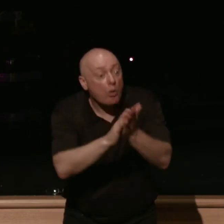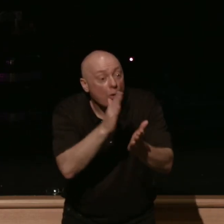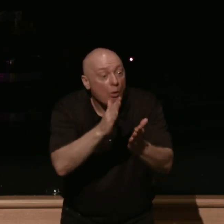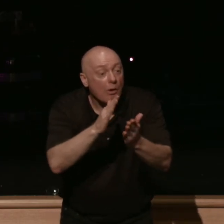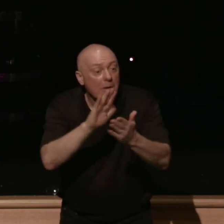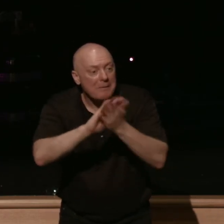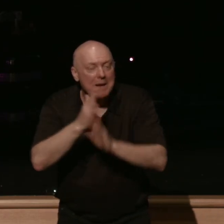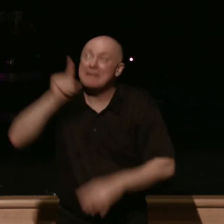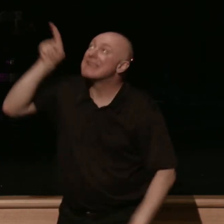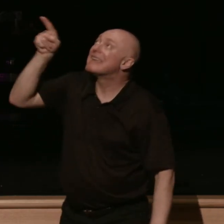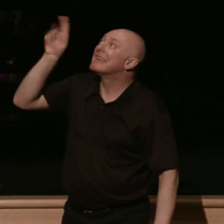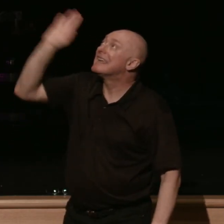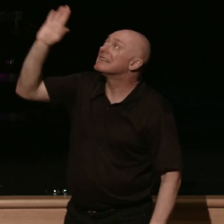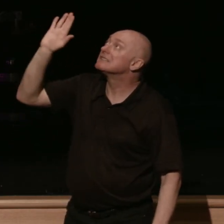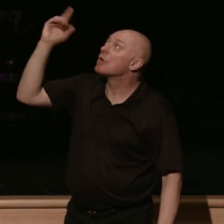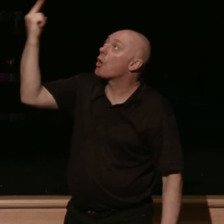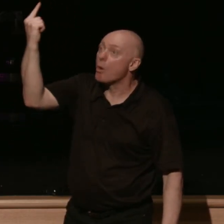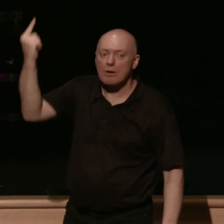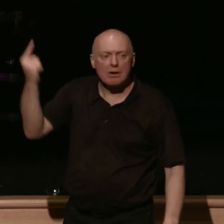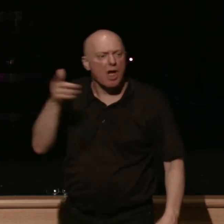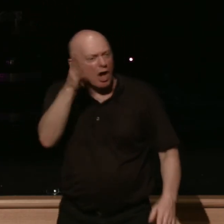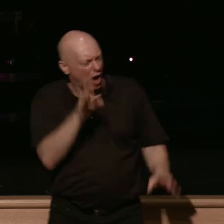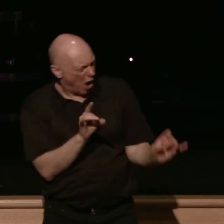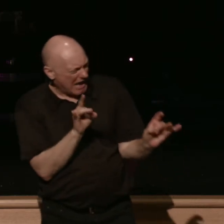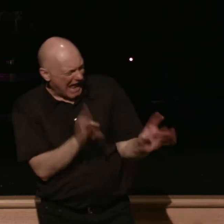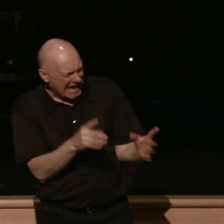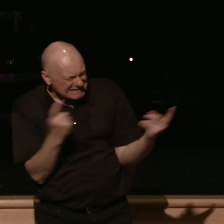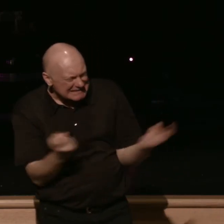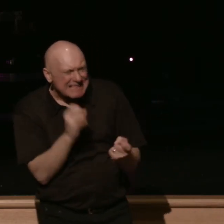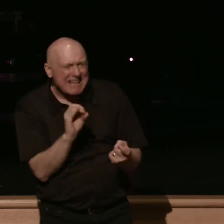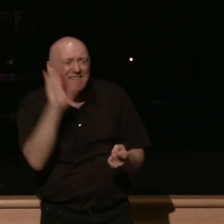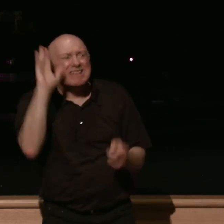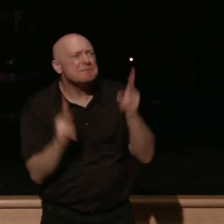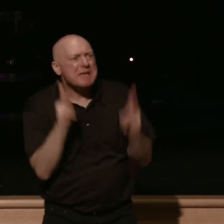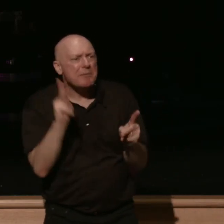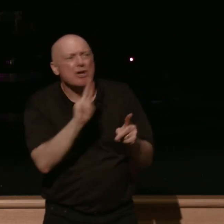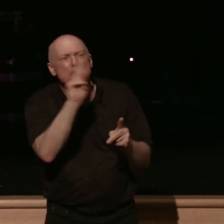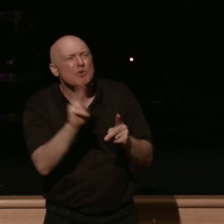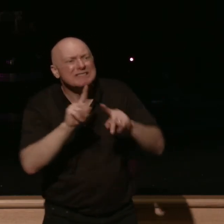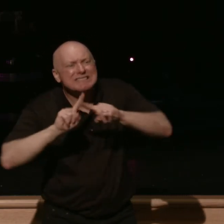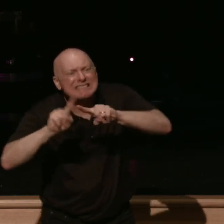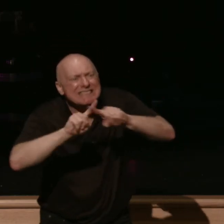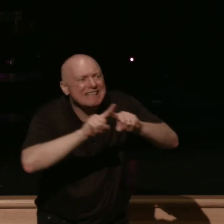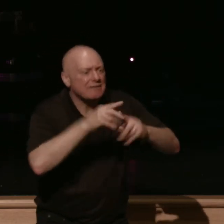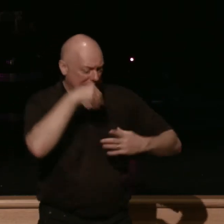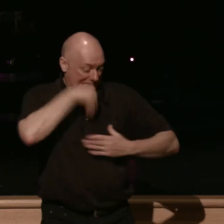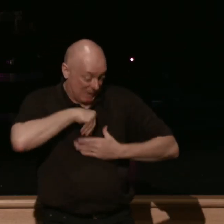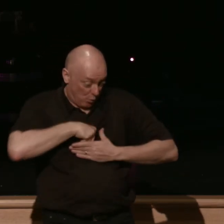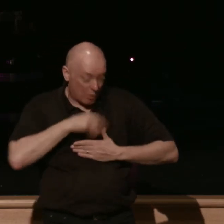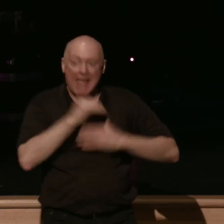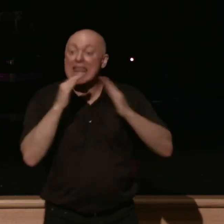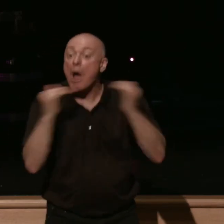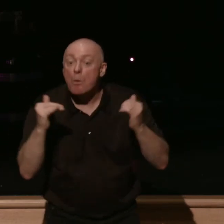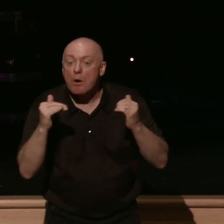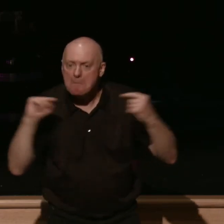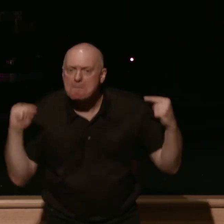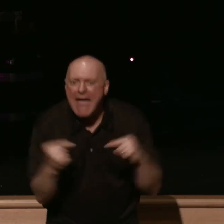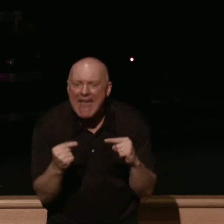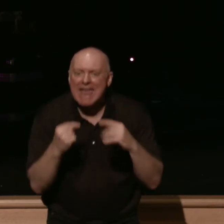still he hates the sin of of his people and uses all kinds of inward and outward pains and griefs to wean